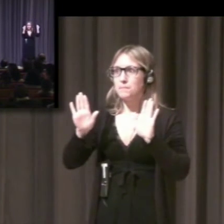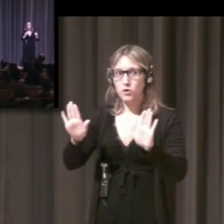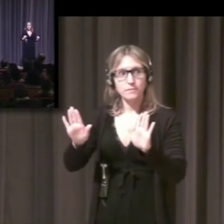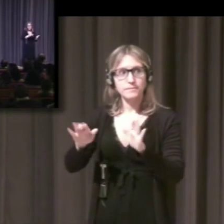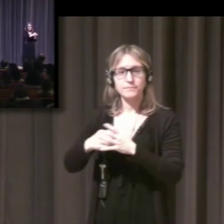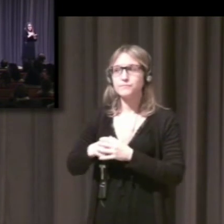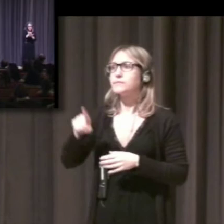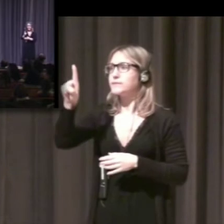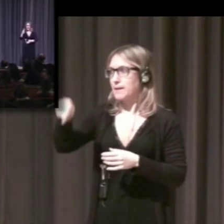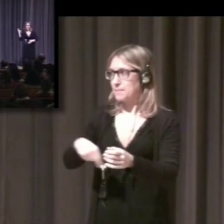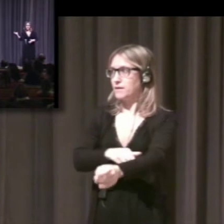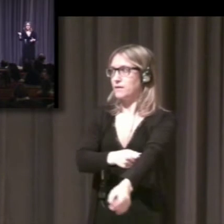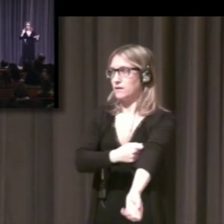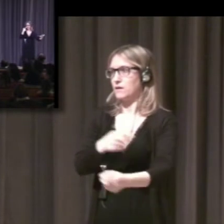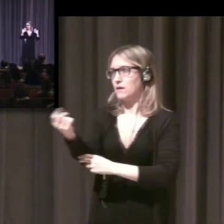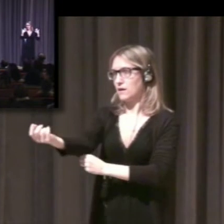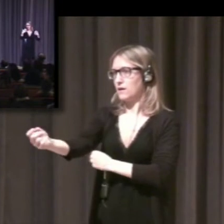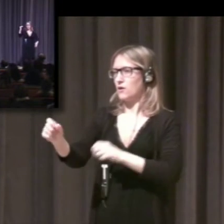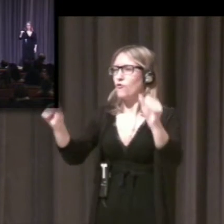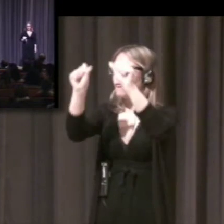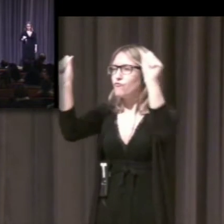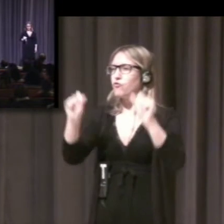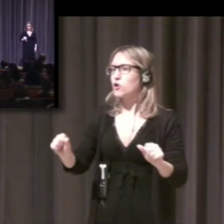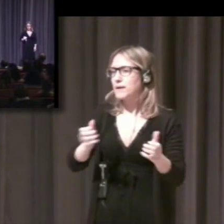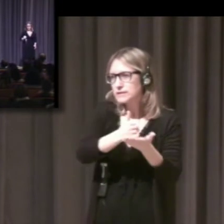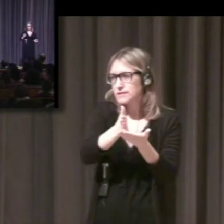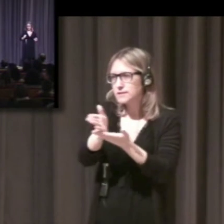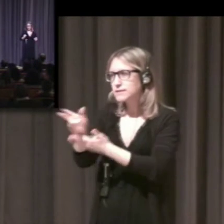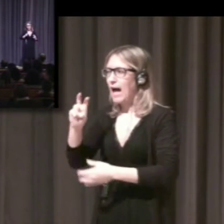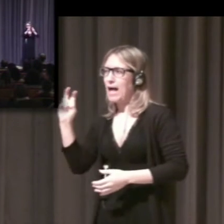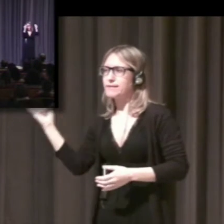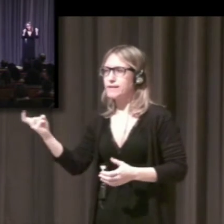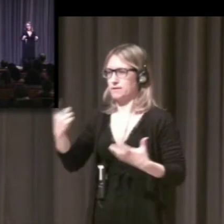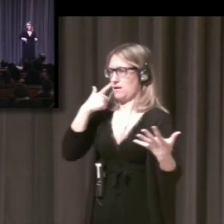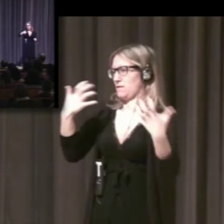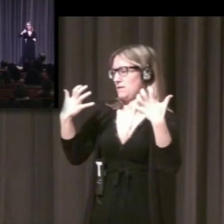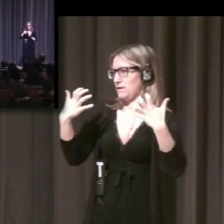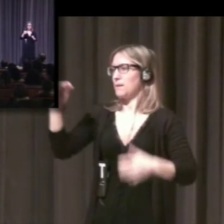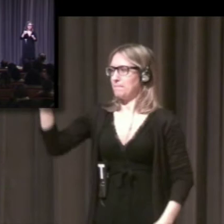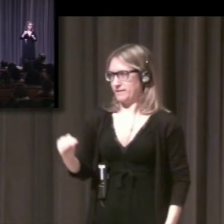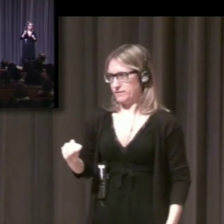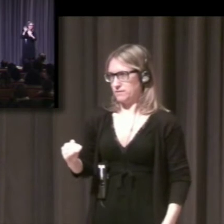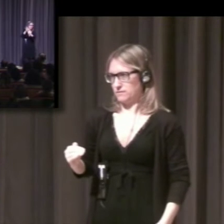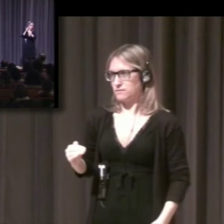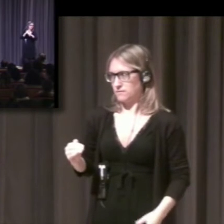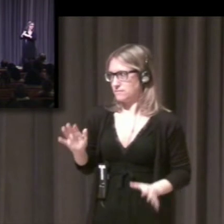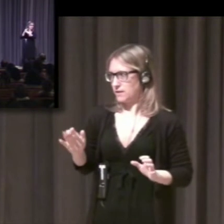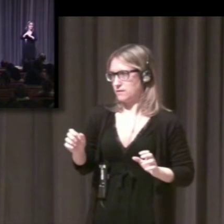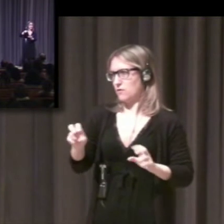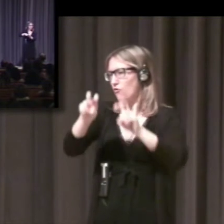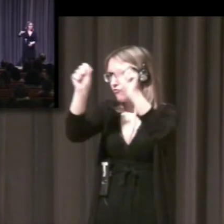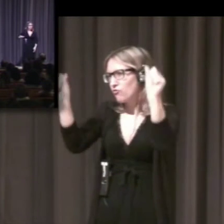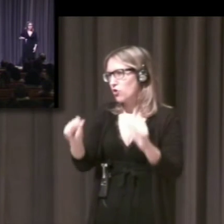to you. There are a number of cognitive abilities, abilities that go on in your brain